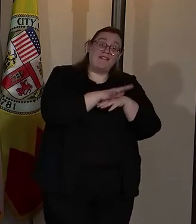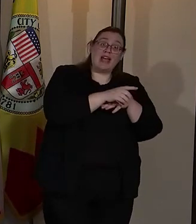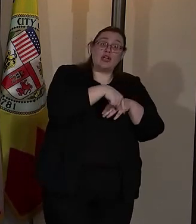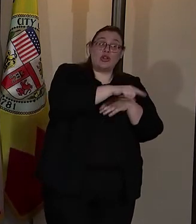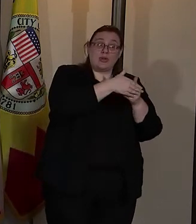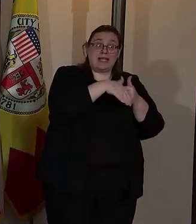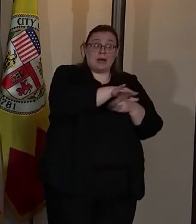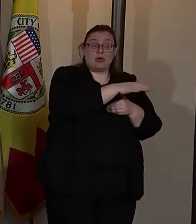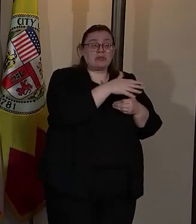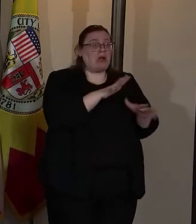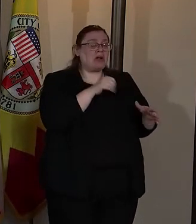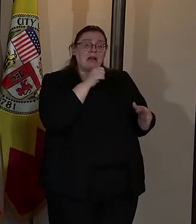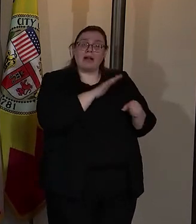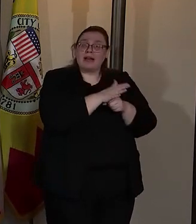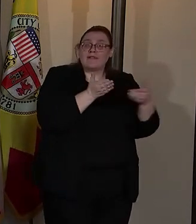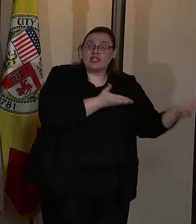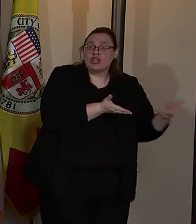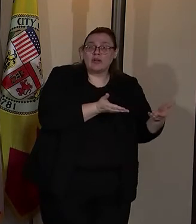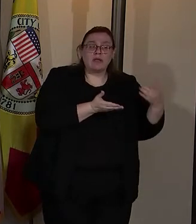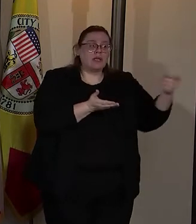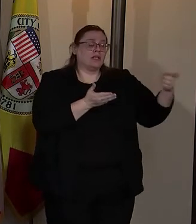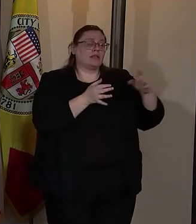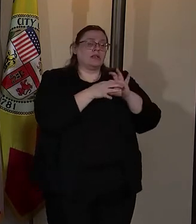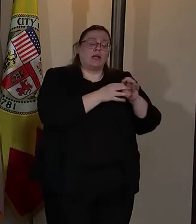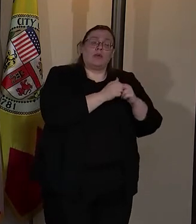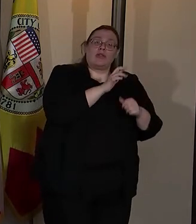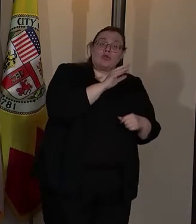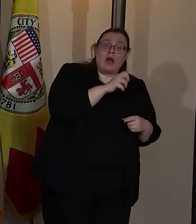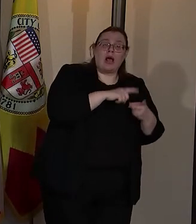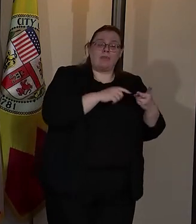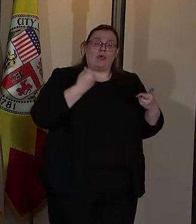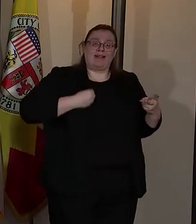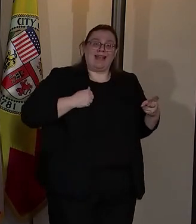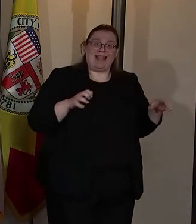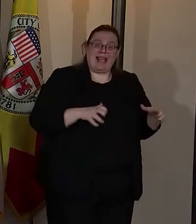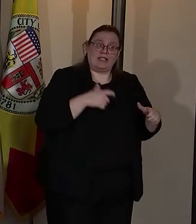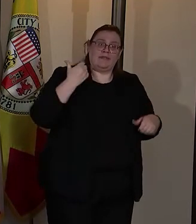neighborhoods that have to deal with crime and gang activity on a regular basis.